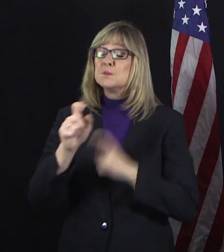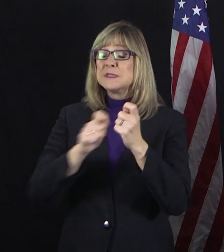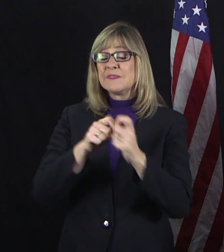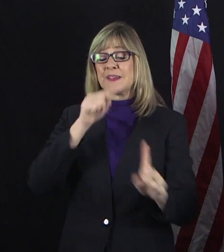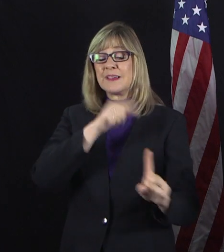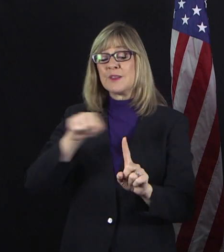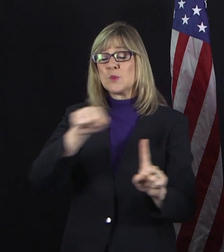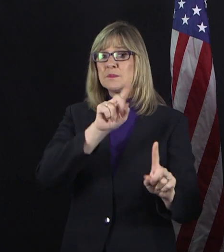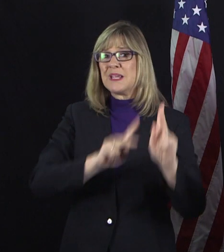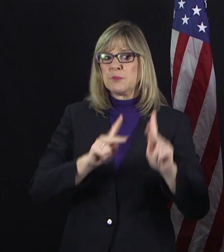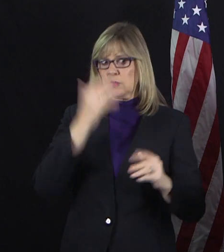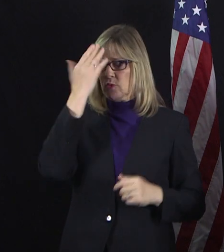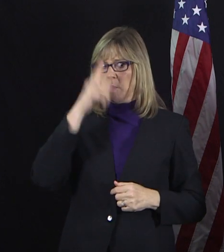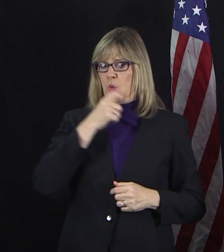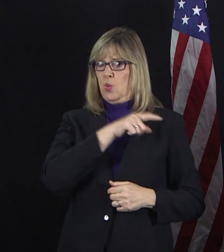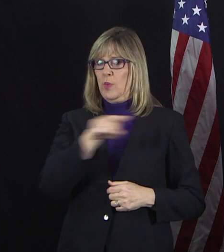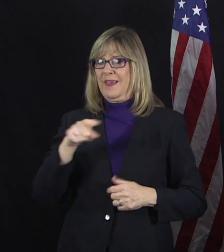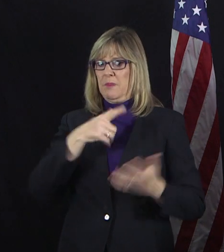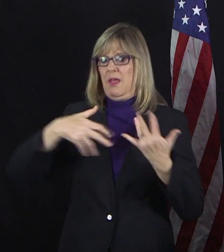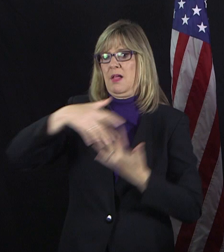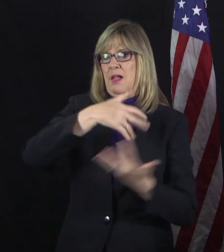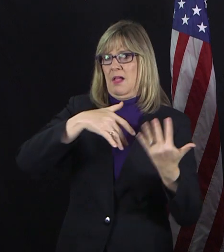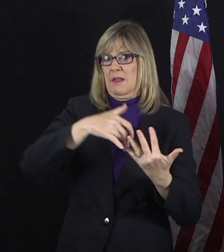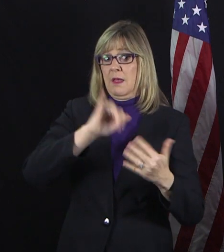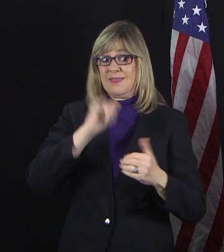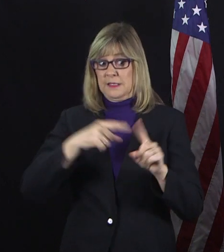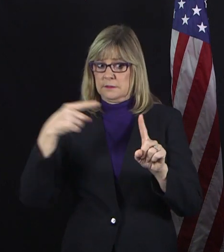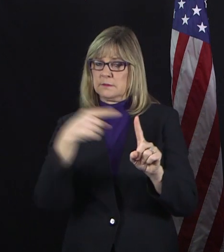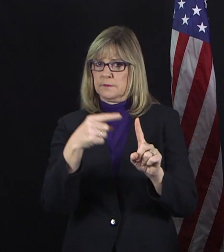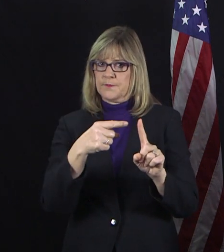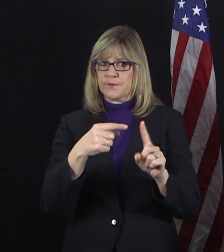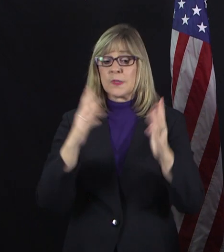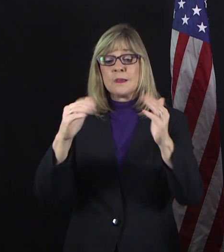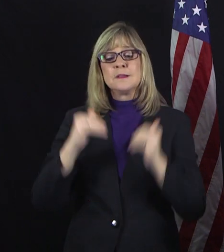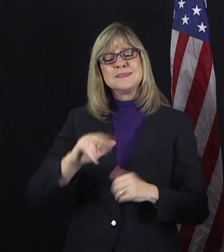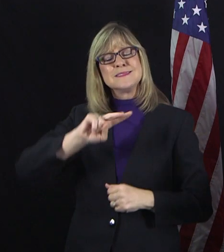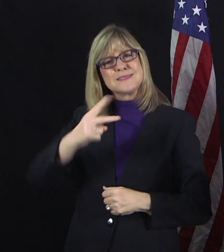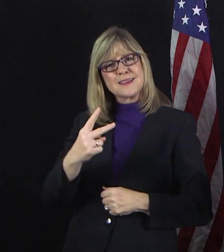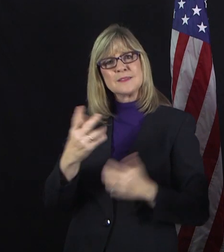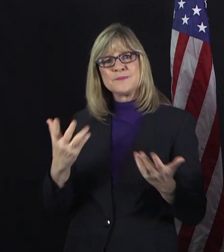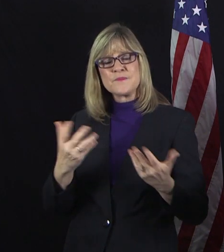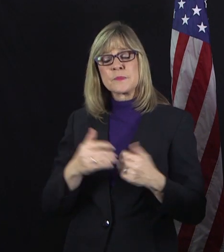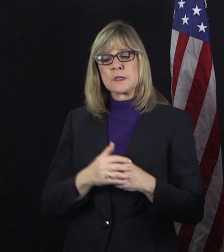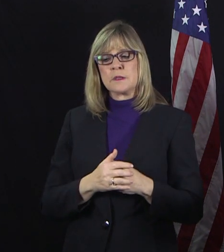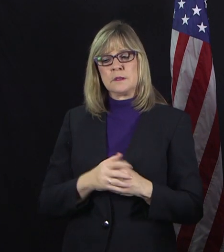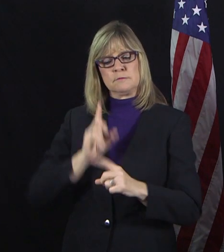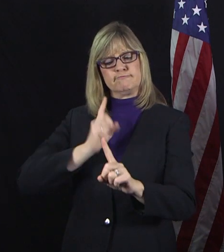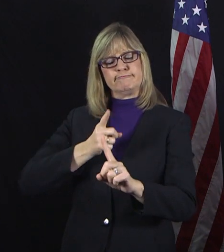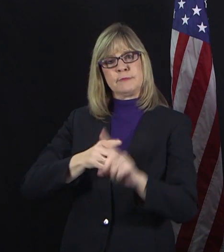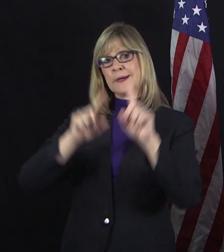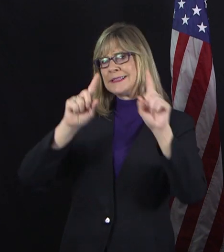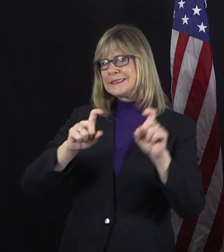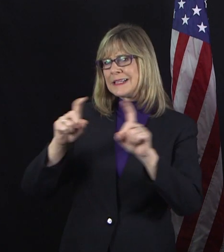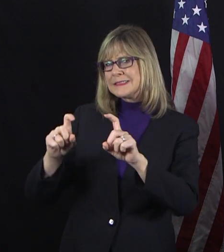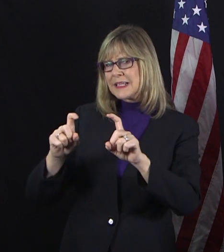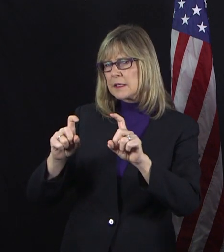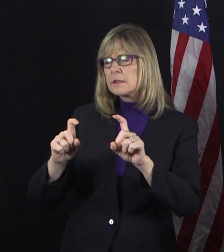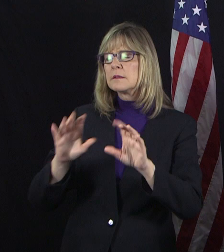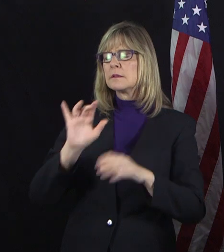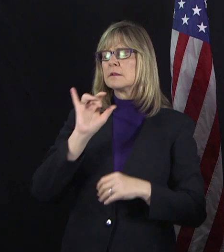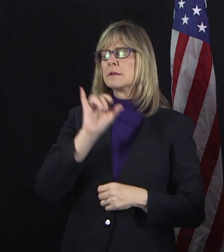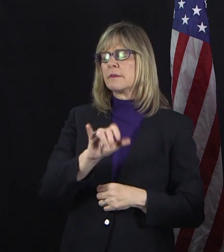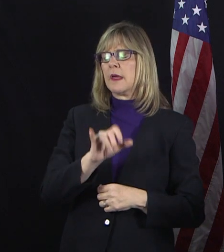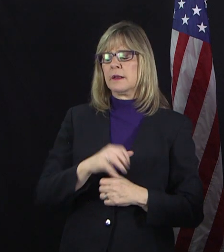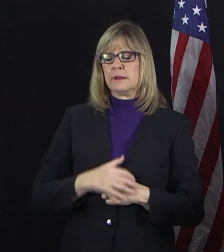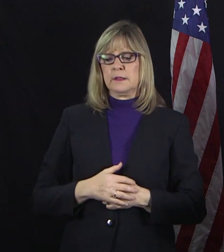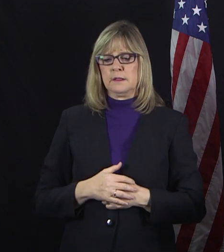around. So that's issue number one. Number two is when we talk about testing, that testing